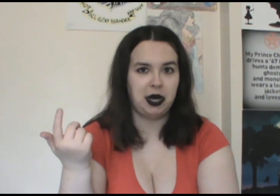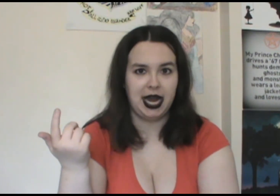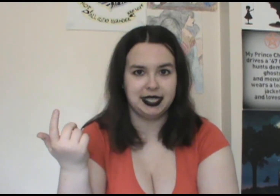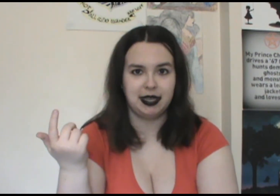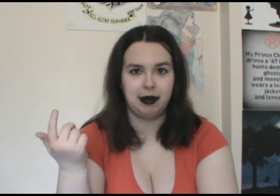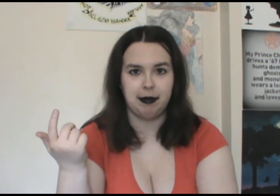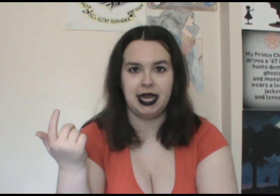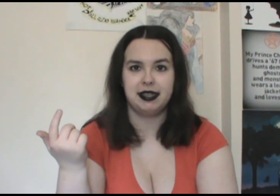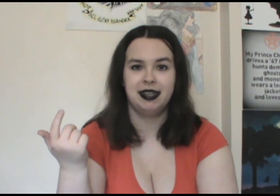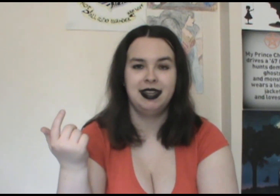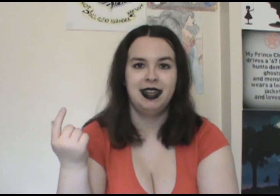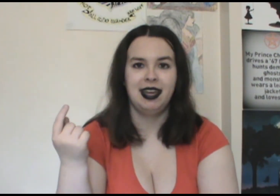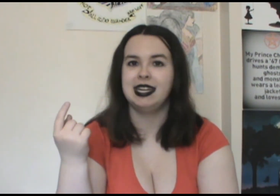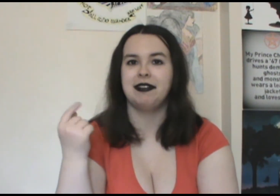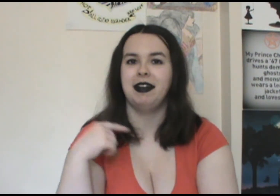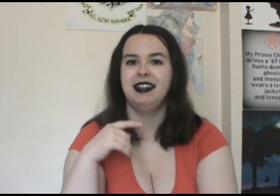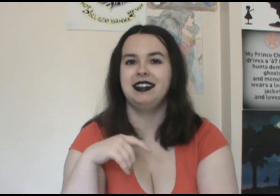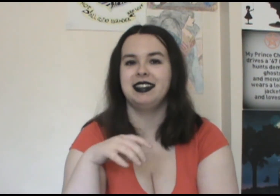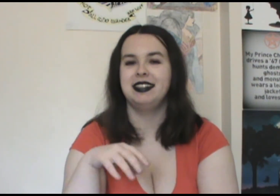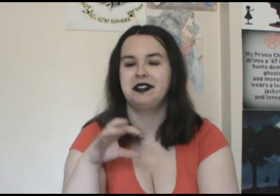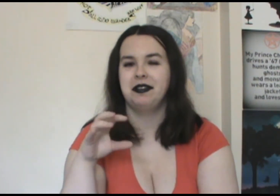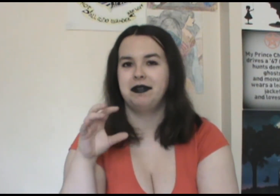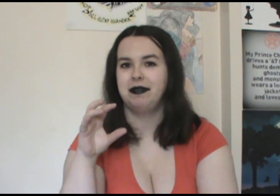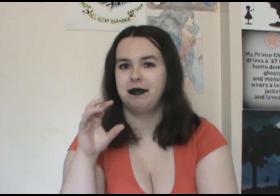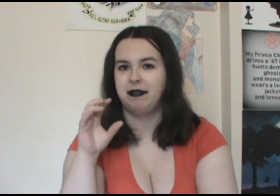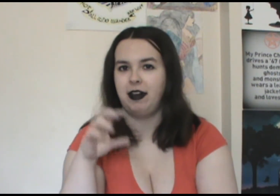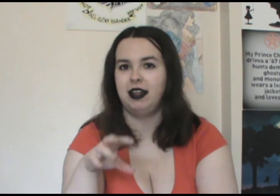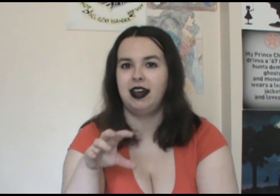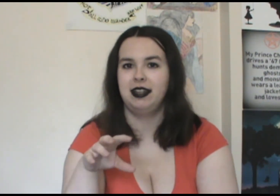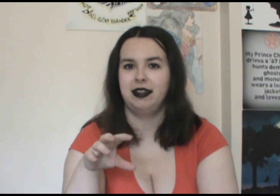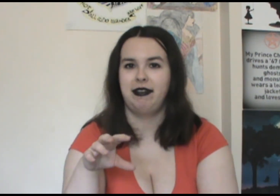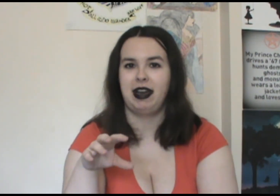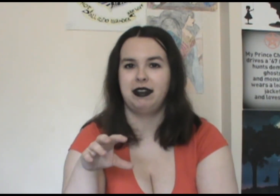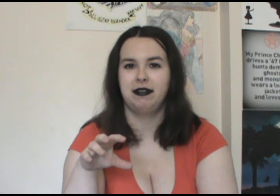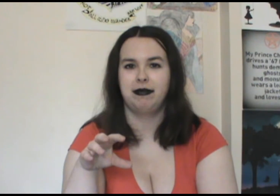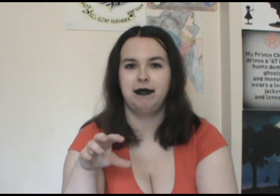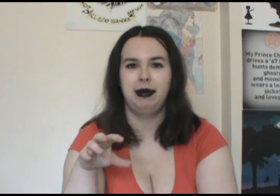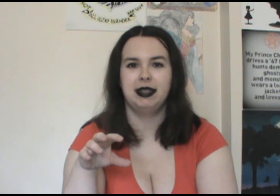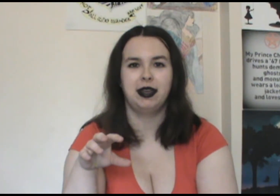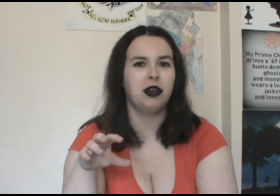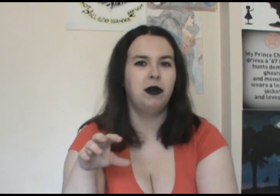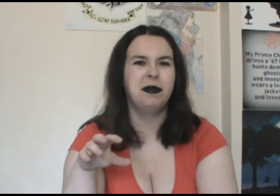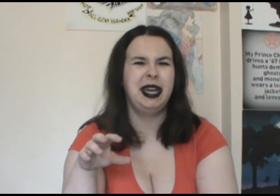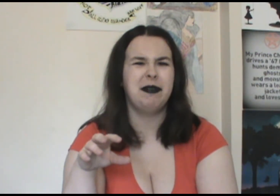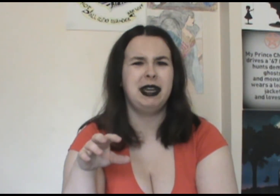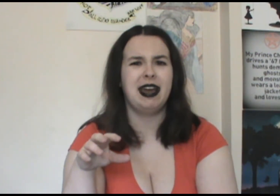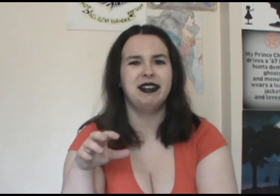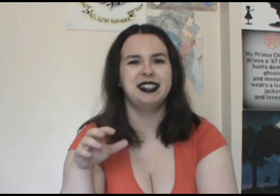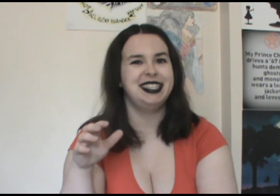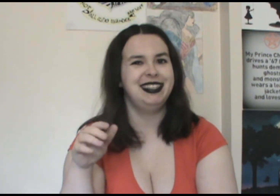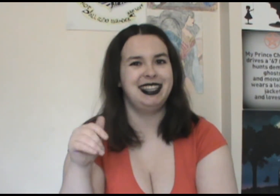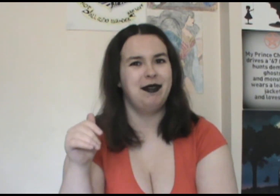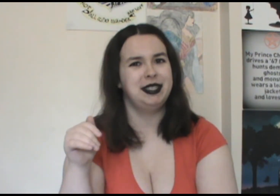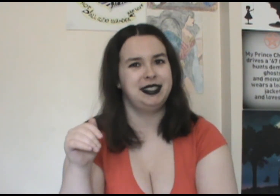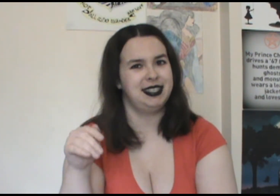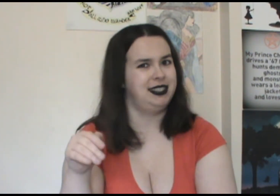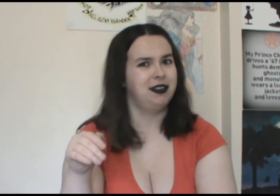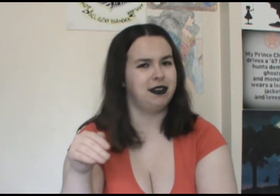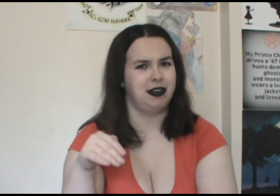eyes that we met. And I finally did sort of fall on the fact of being like oh wait we haven't seen David's sister in a